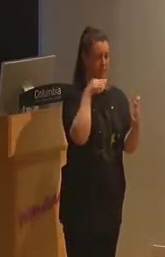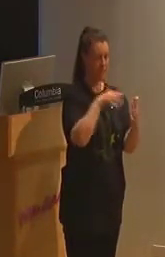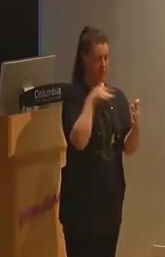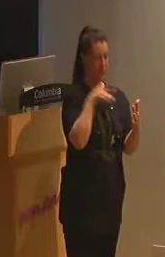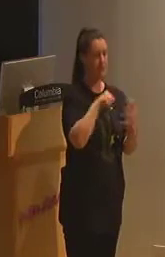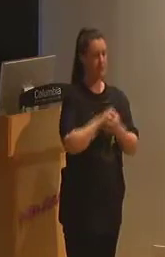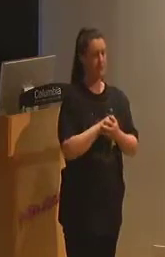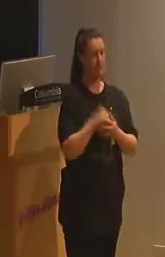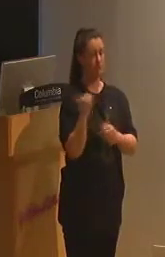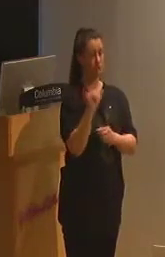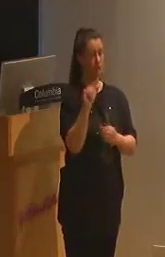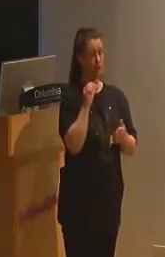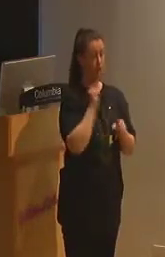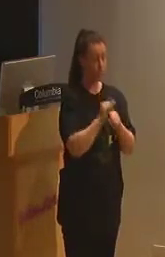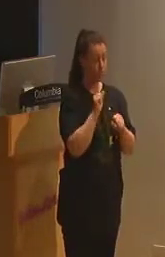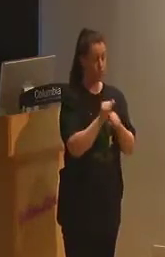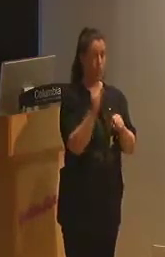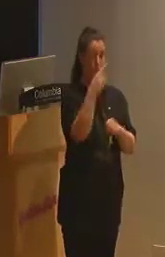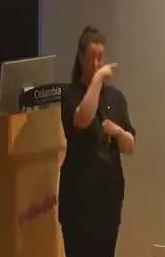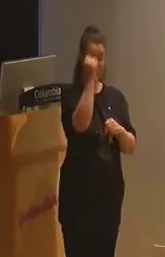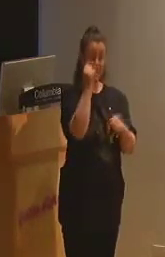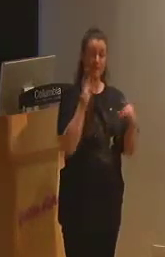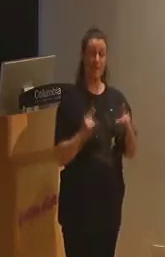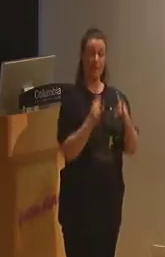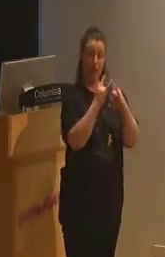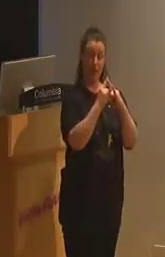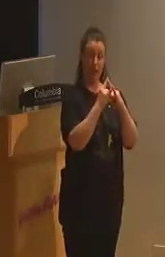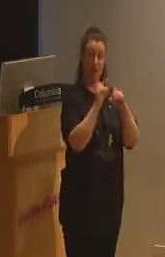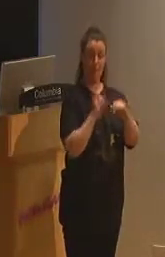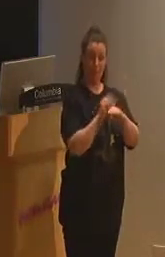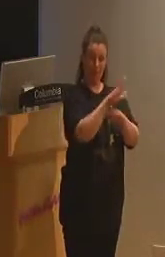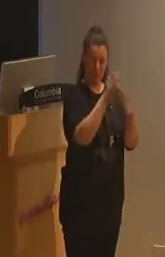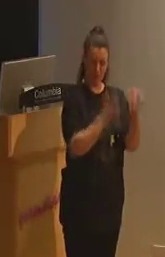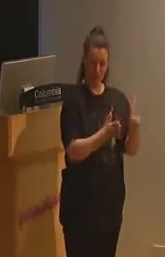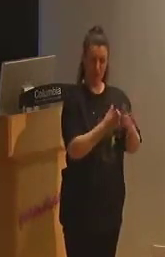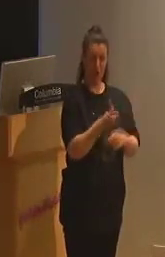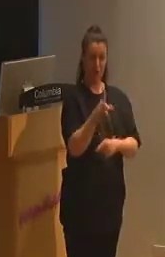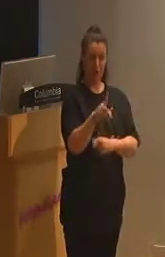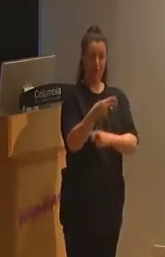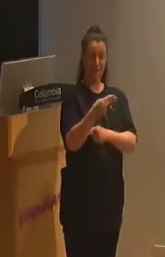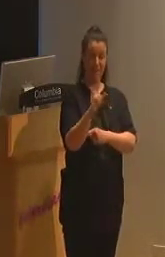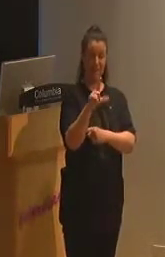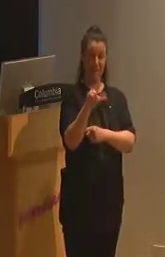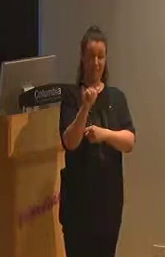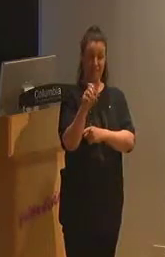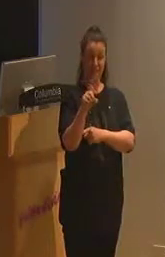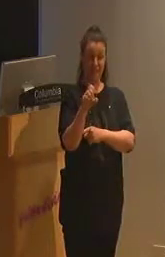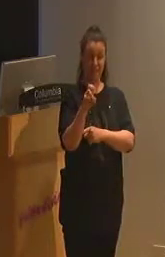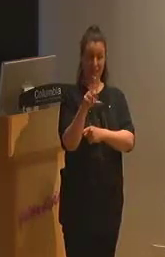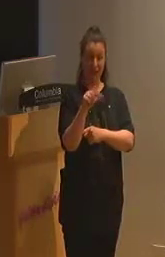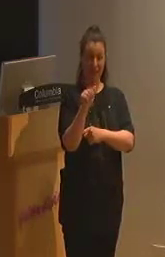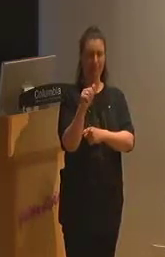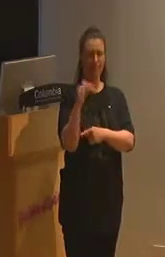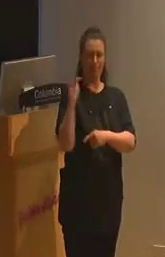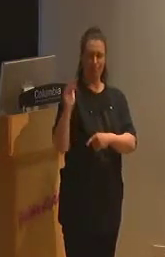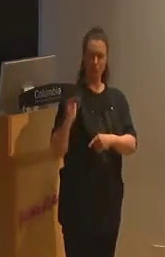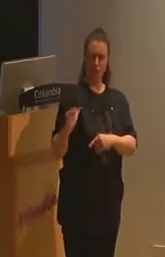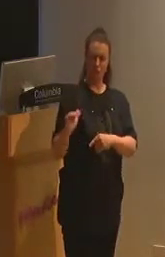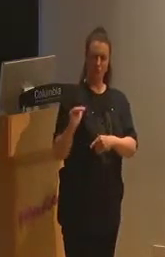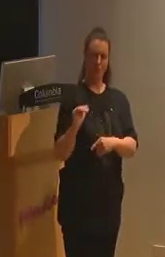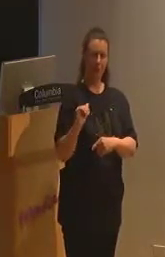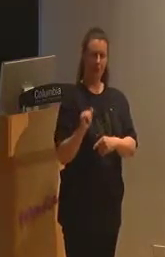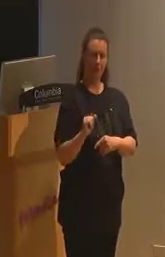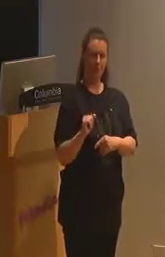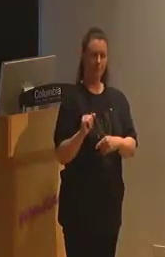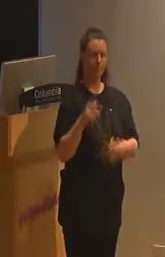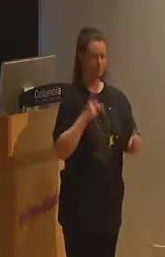She's also worked as a summer camp counselor at Camp Paul's in Philadelphia, a camp for young adults with Down syndrome, an experience which